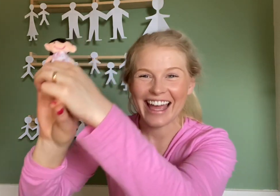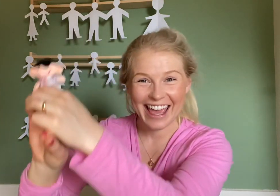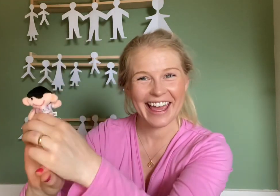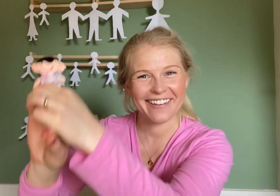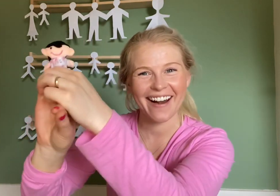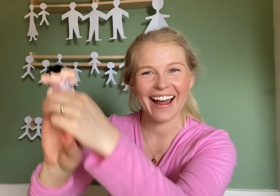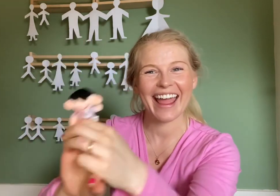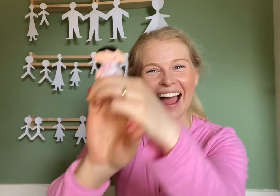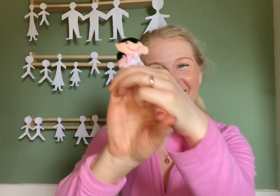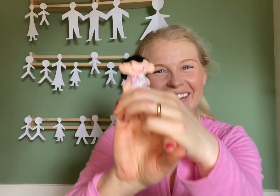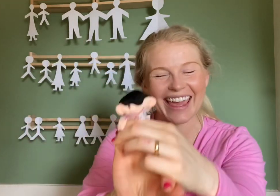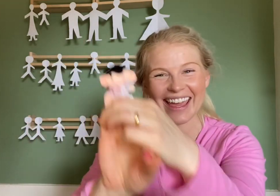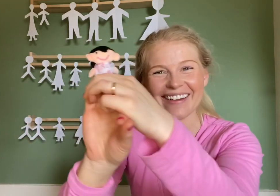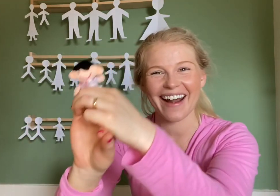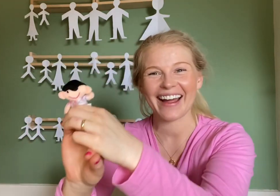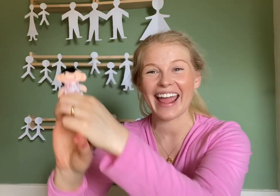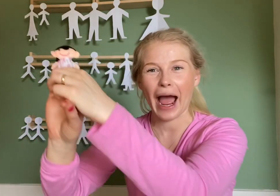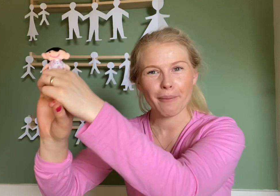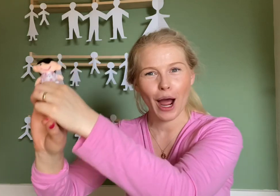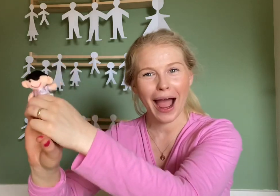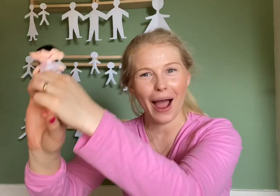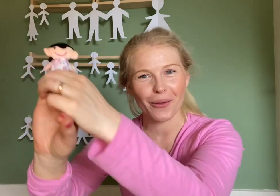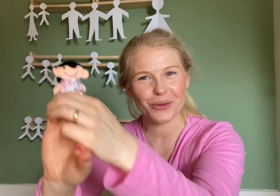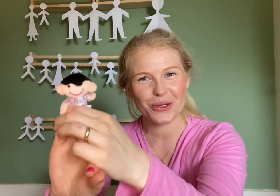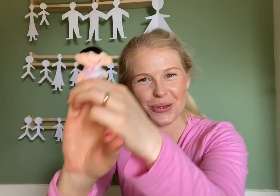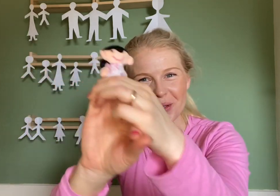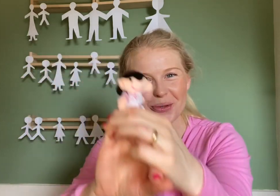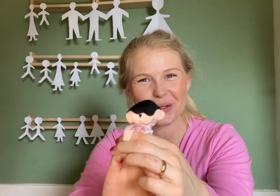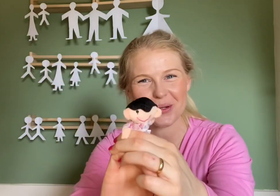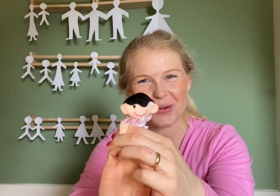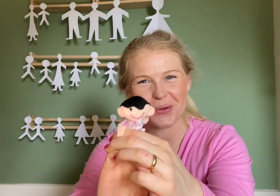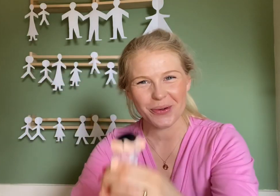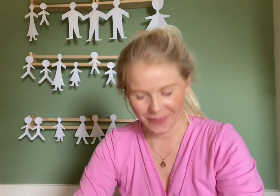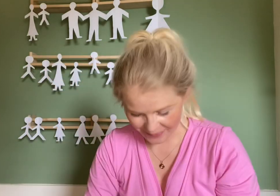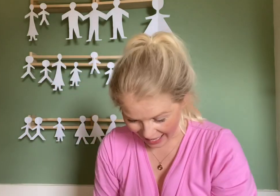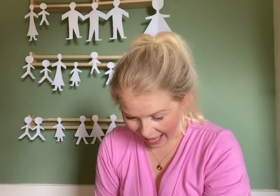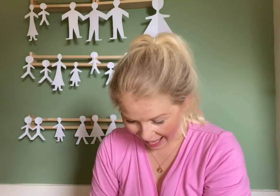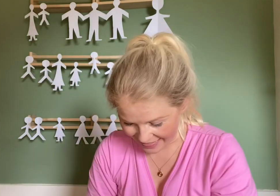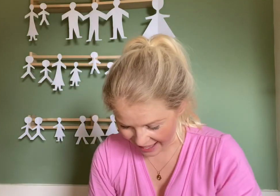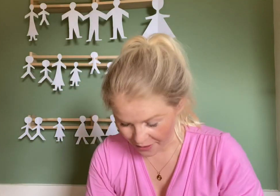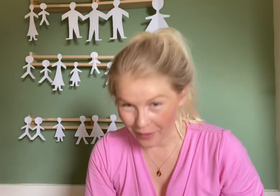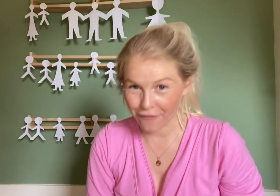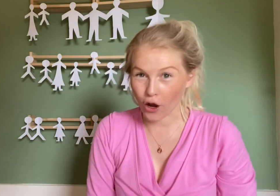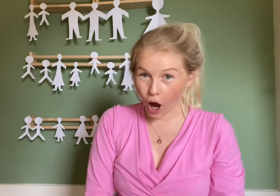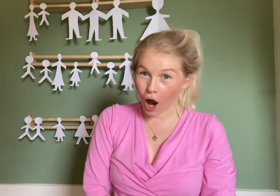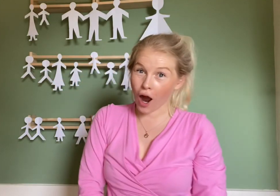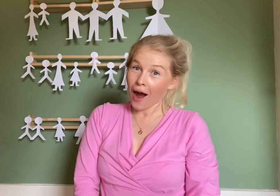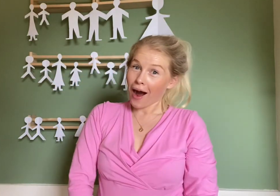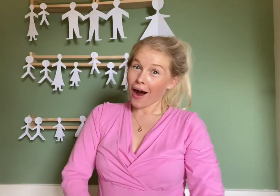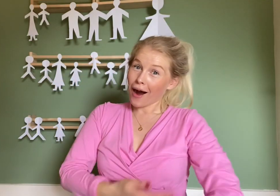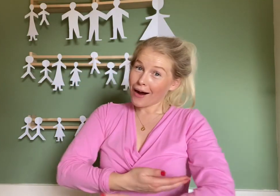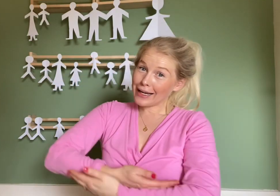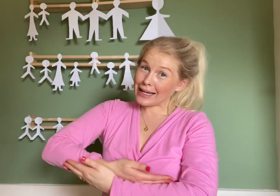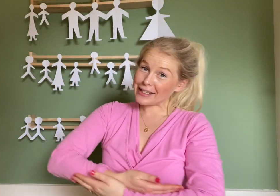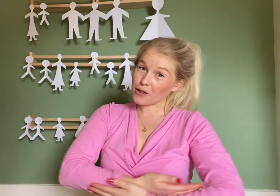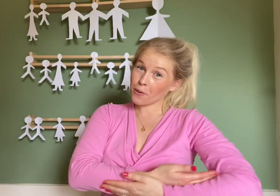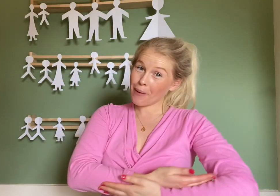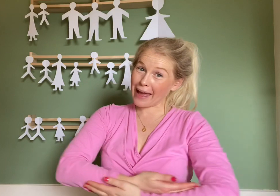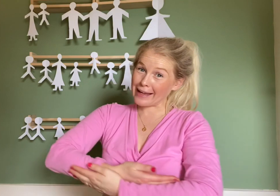Here I am, here I am. How do you do? And then we've got little baby.